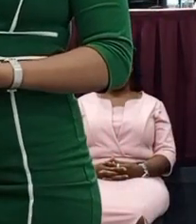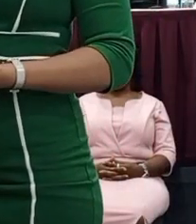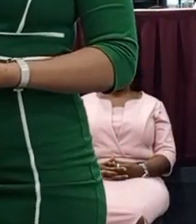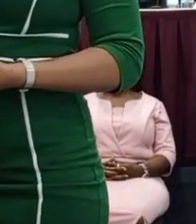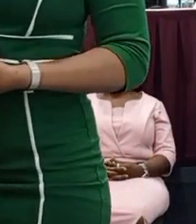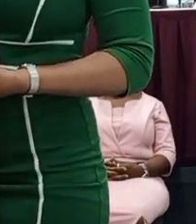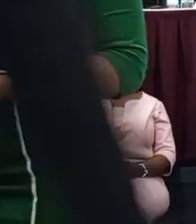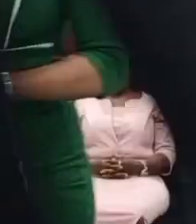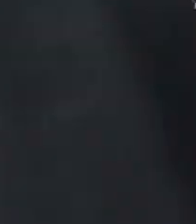Good morning, everybody.